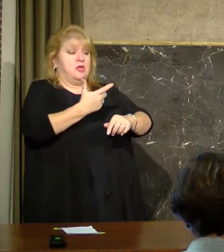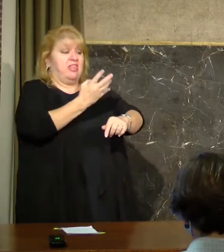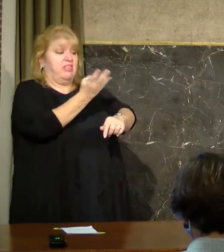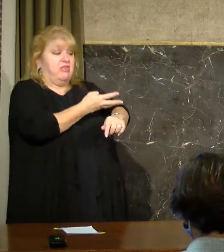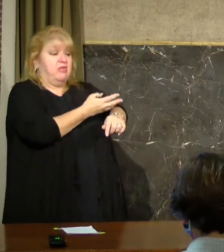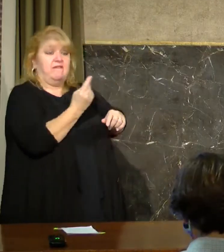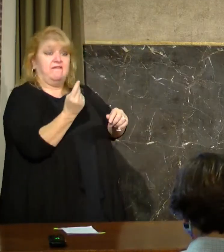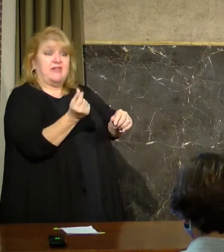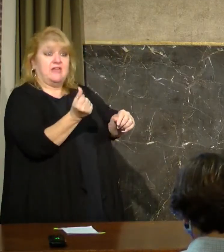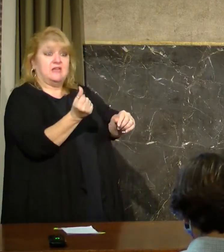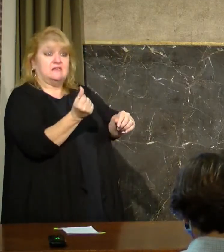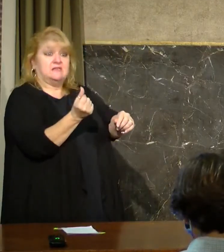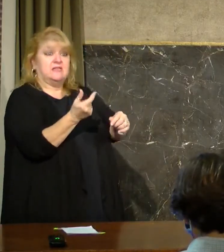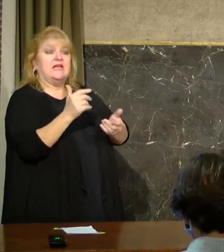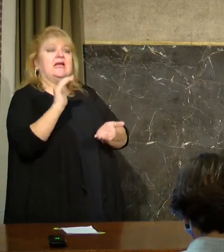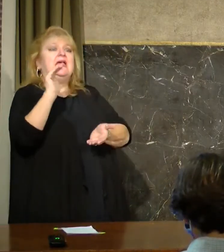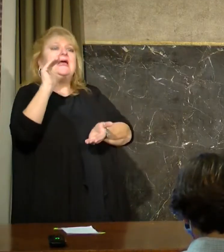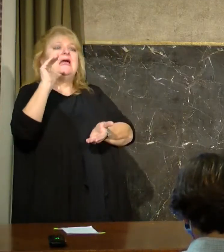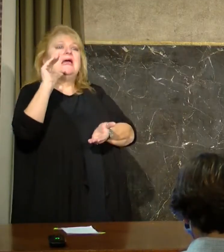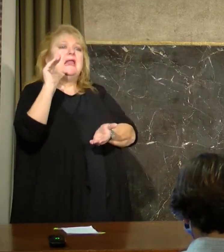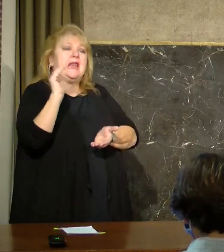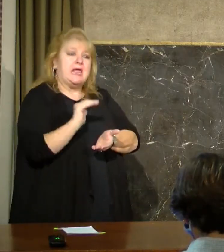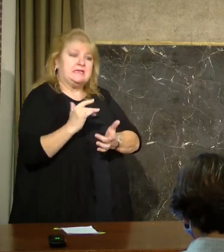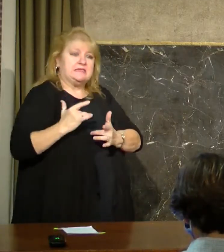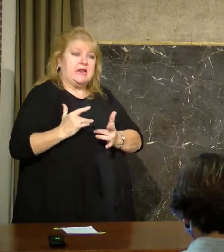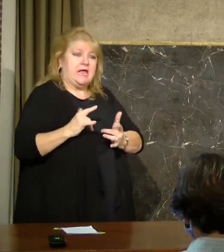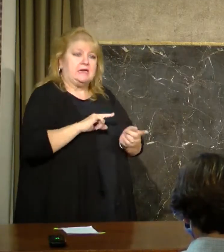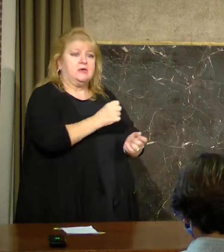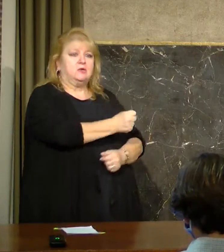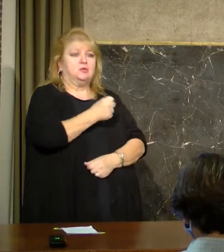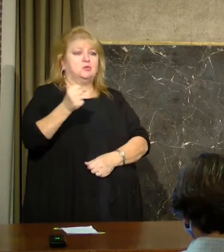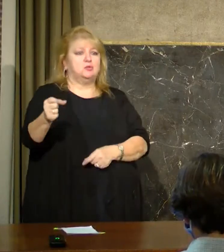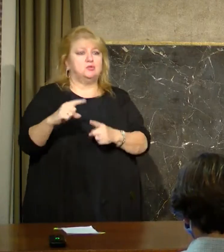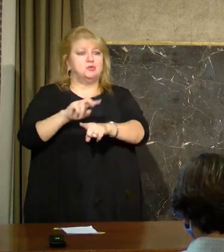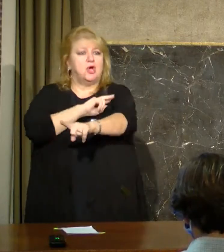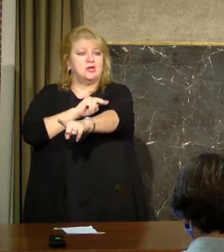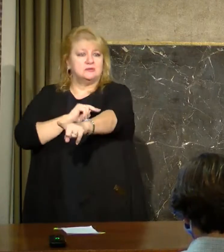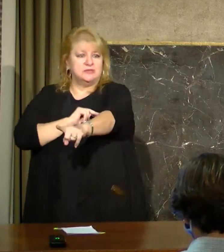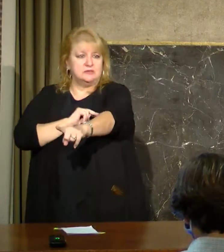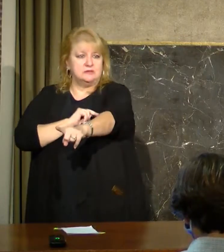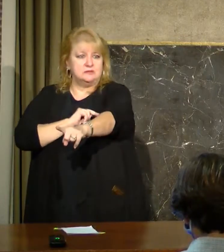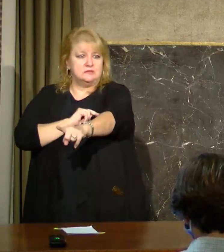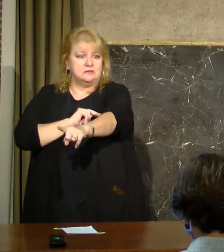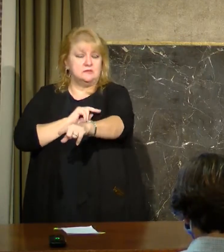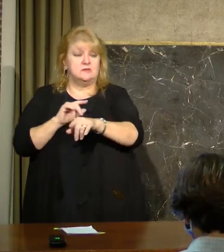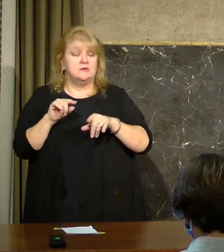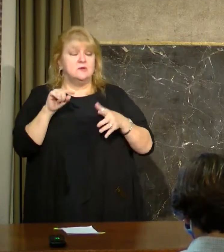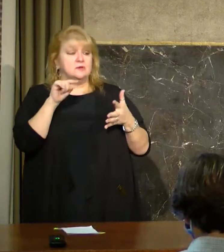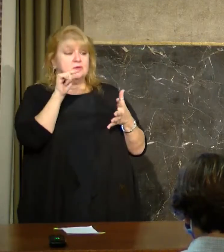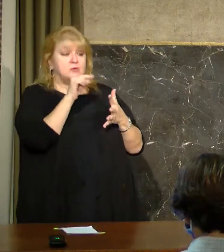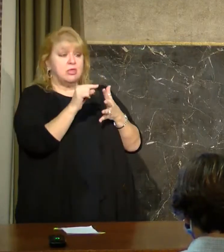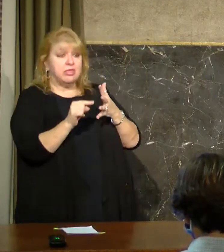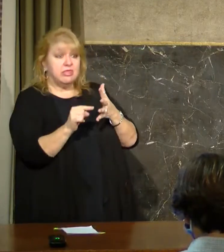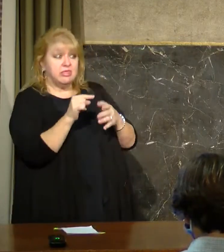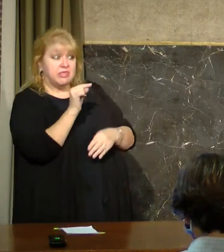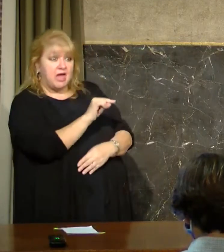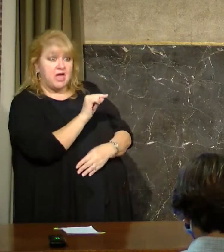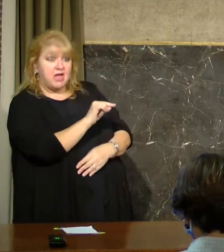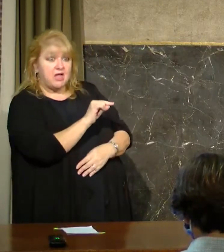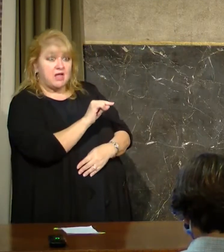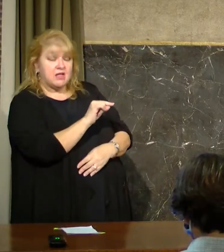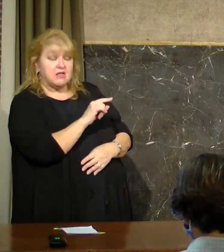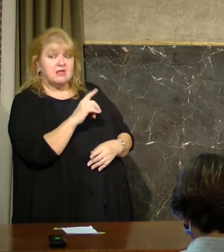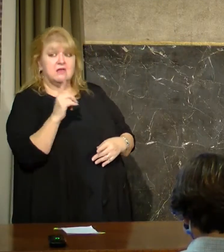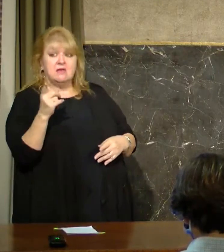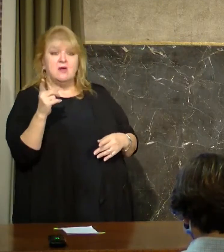much, much less likely that they will have to be hospitalized. And our hospitals are reporting really good results from this. And